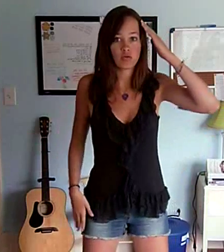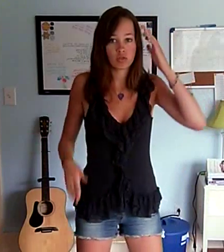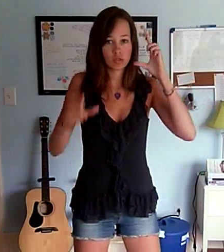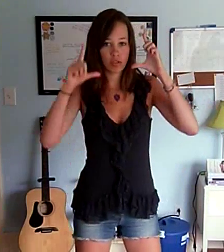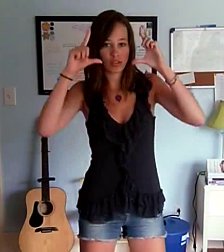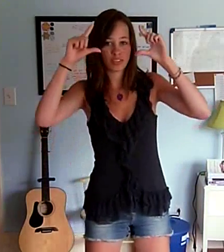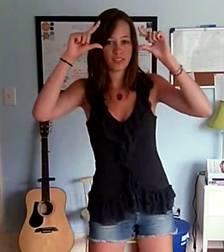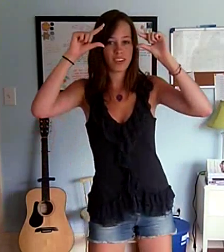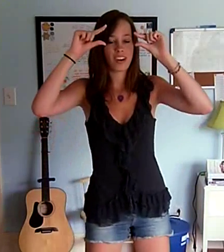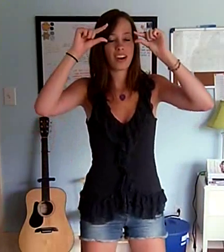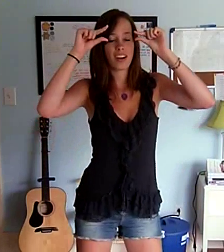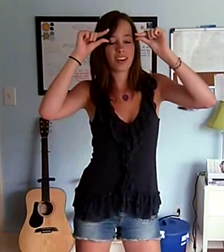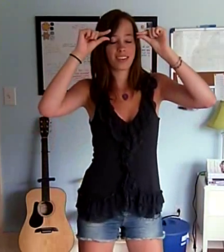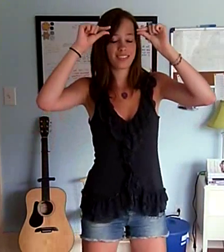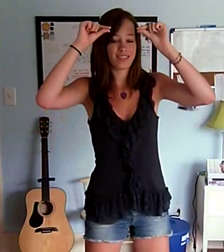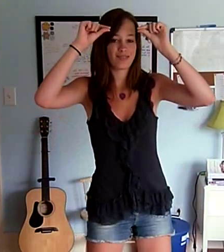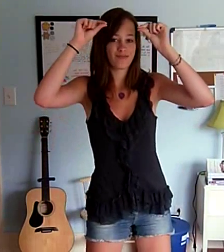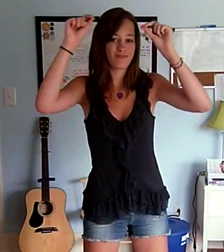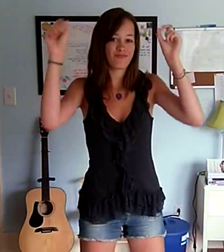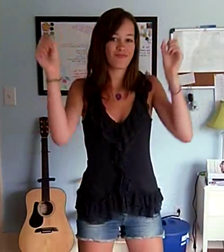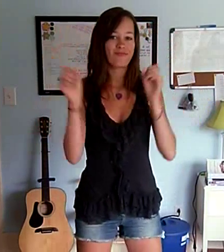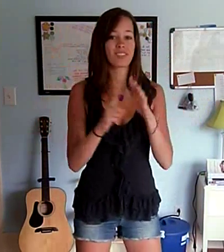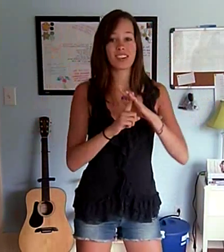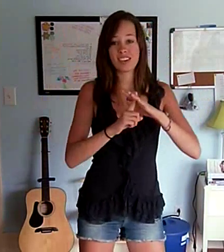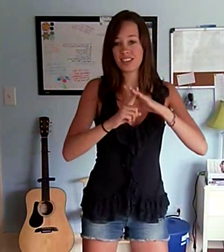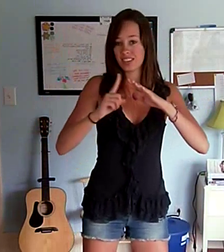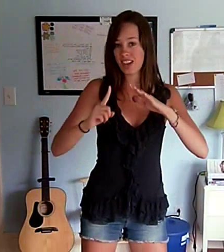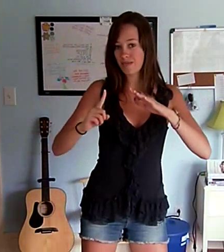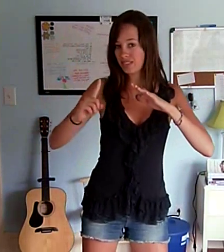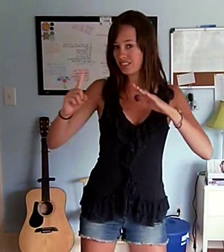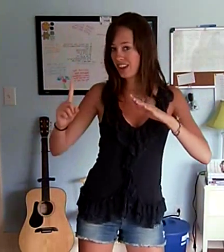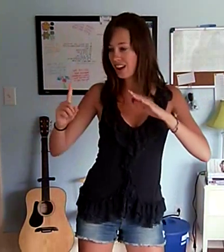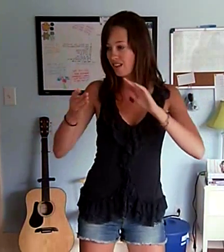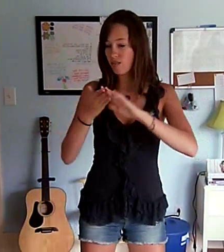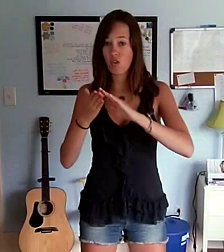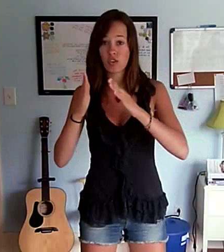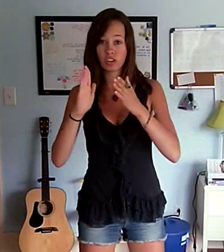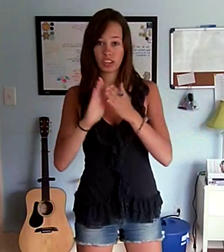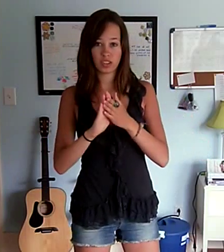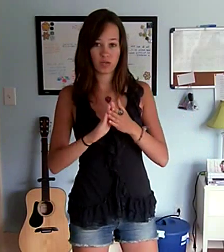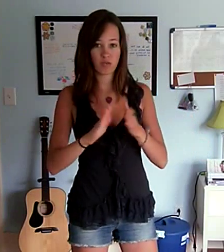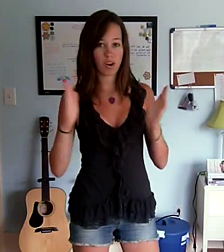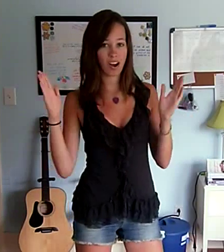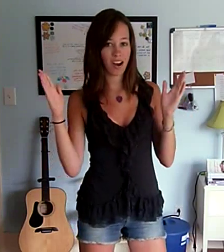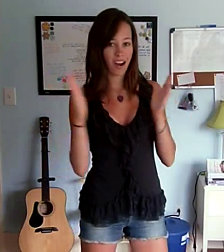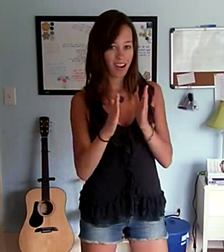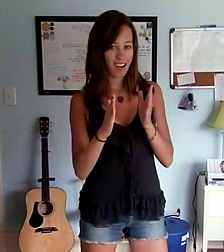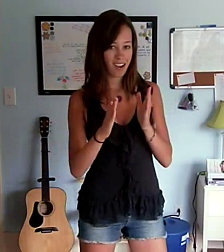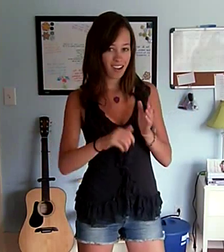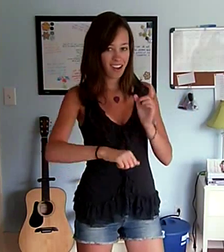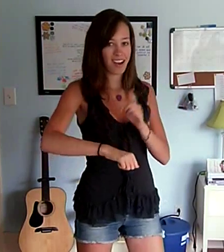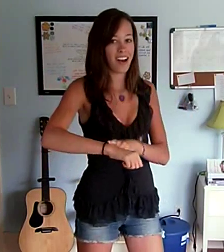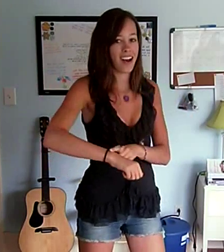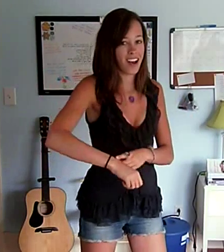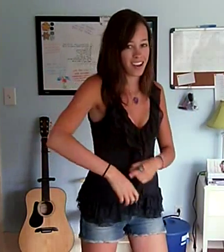So close your eyes Escape this town for a little while Oh,